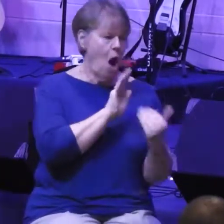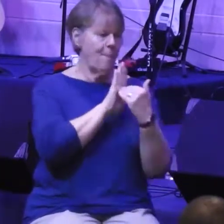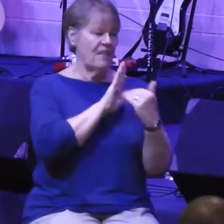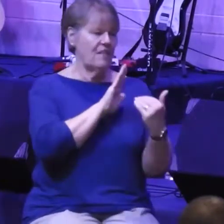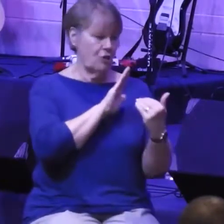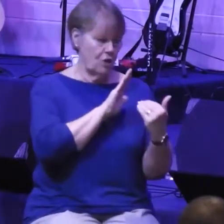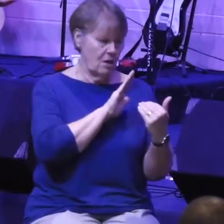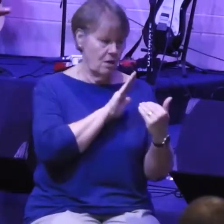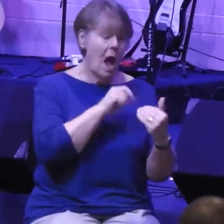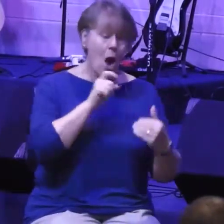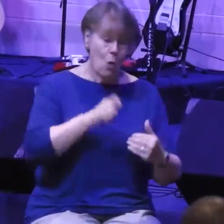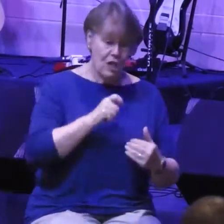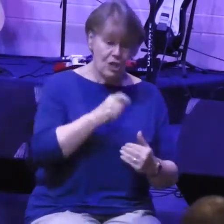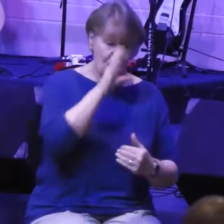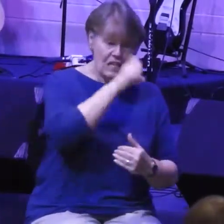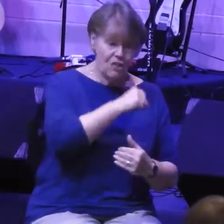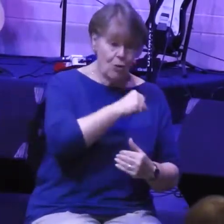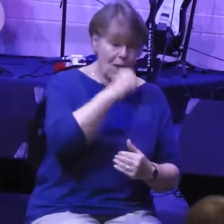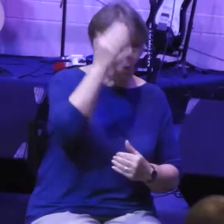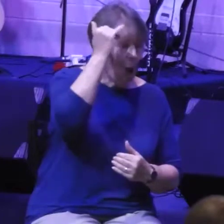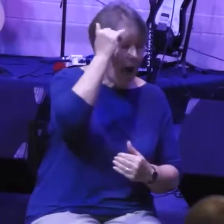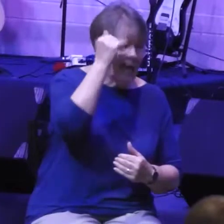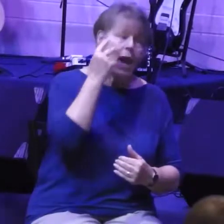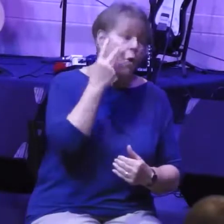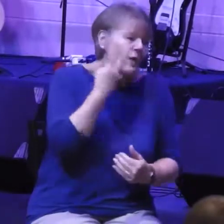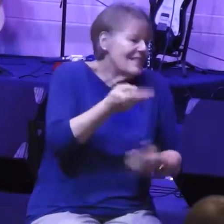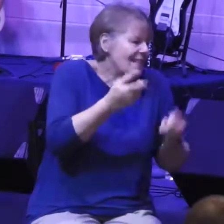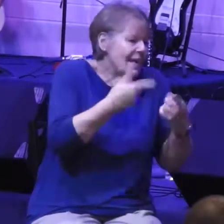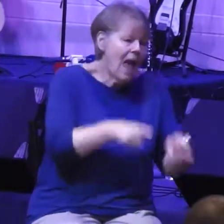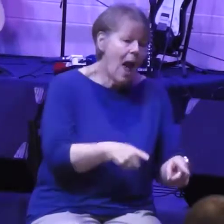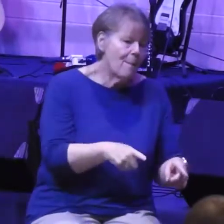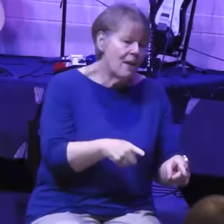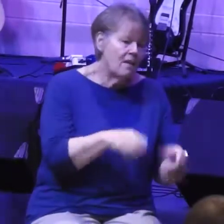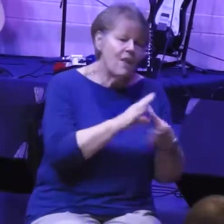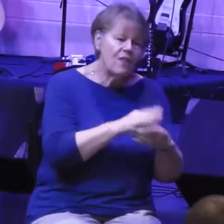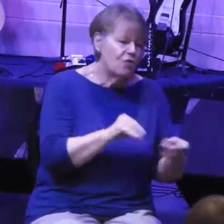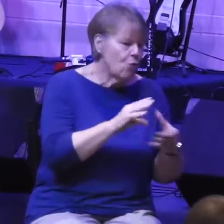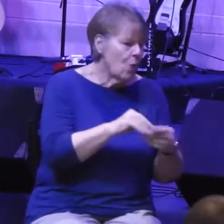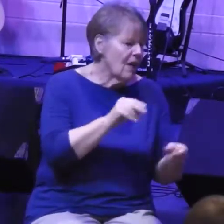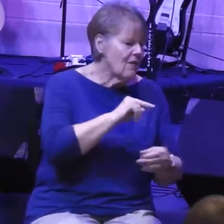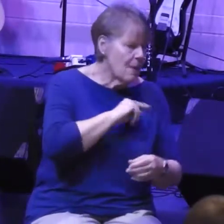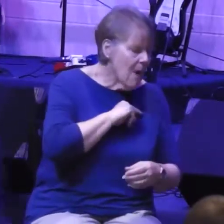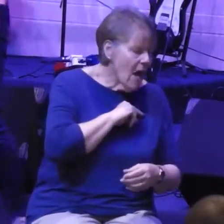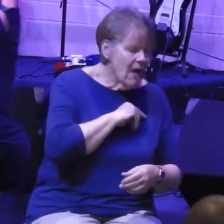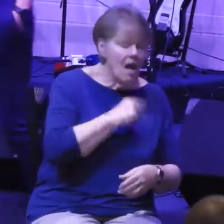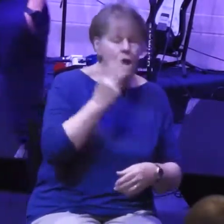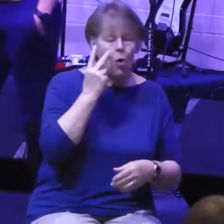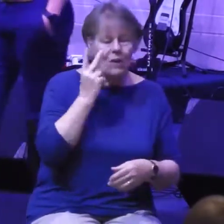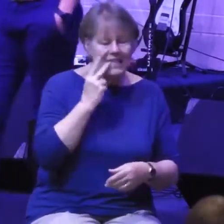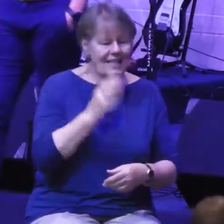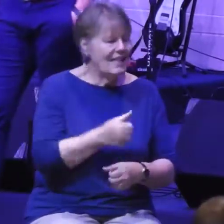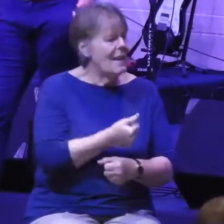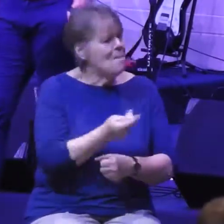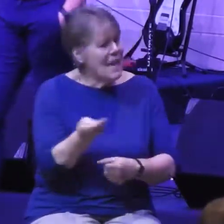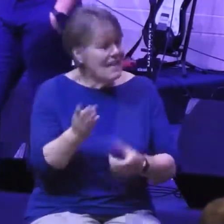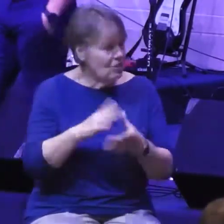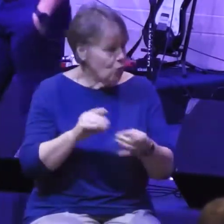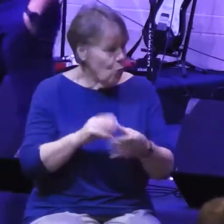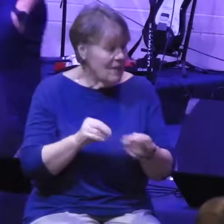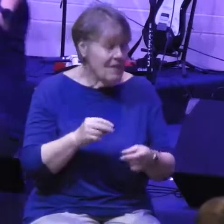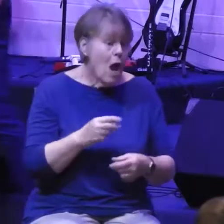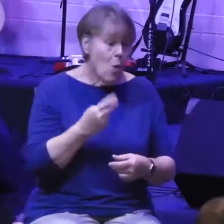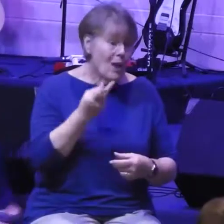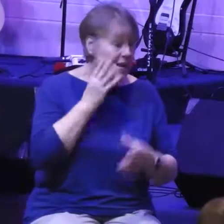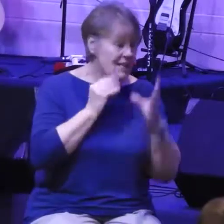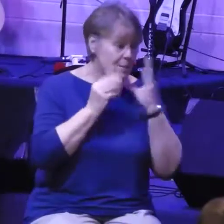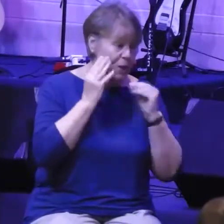we see that in the story of Nehemiah. We see that actually in lots of stories, and quite frankly, we see that in our own lives. So I